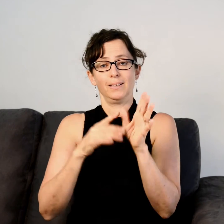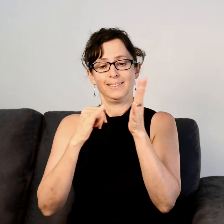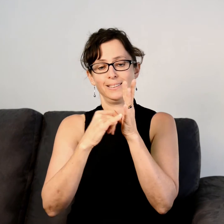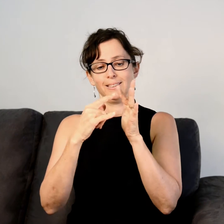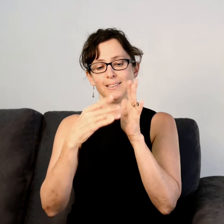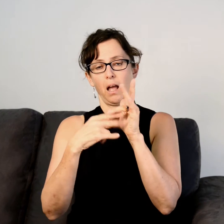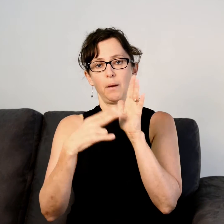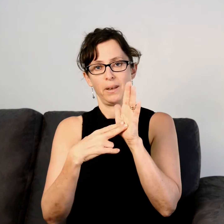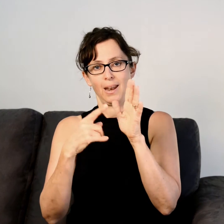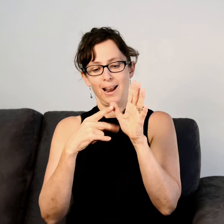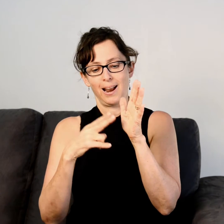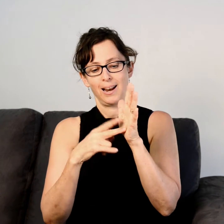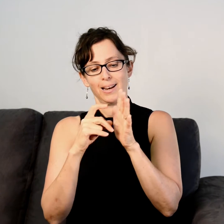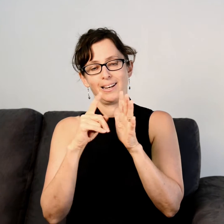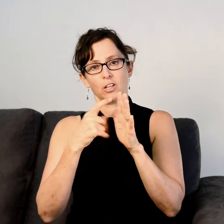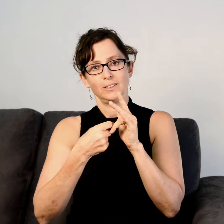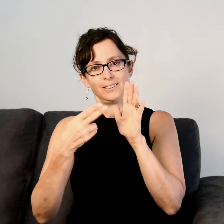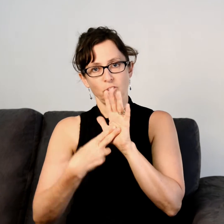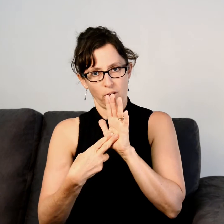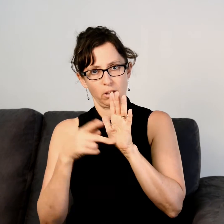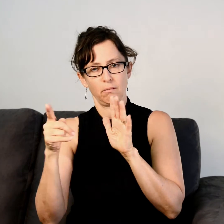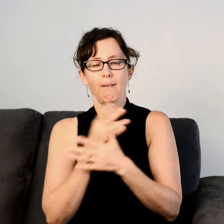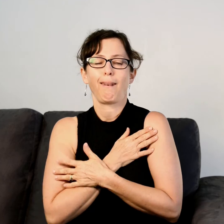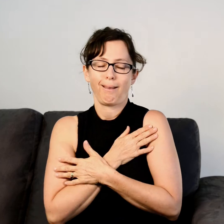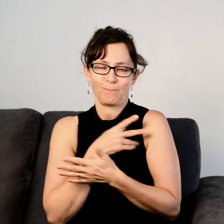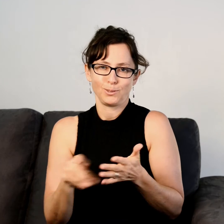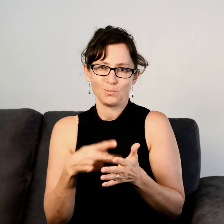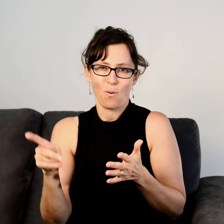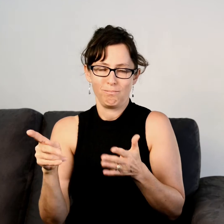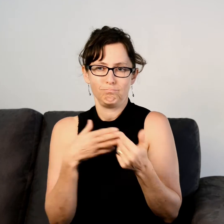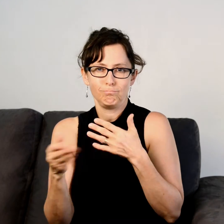for hearing people who wish to learn more Auslan and for deaf people to be involved as group leaders.